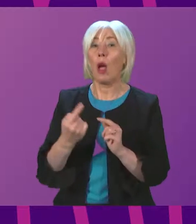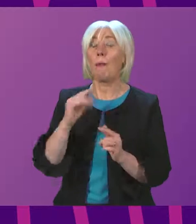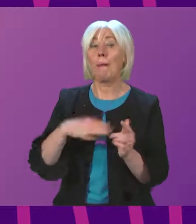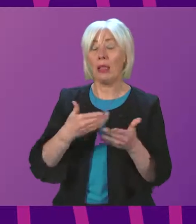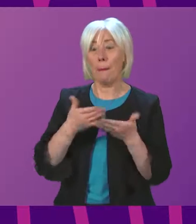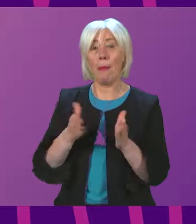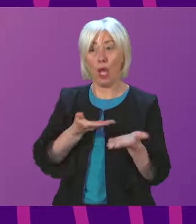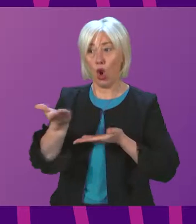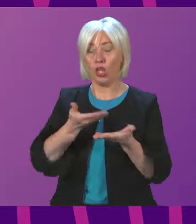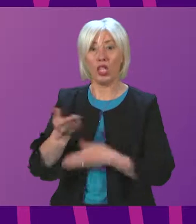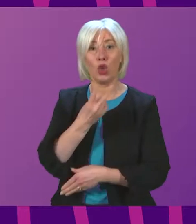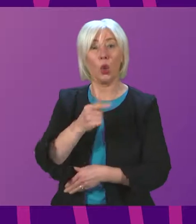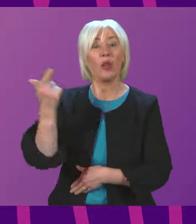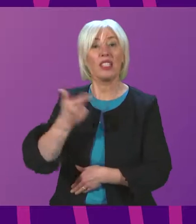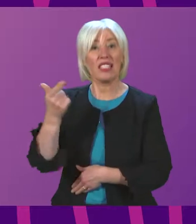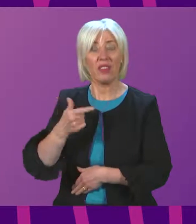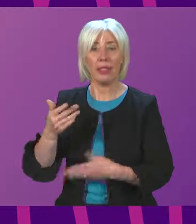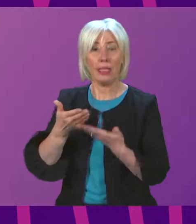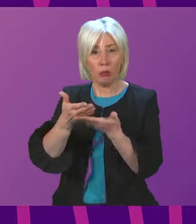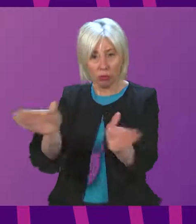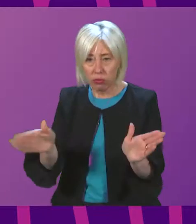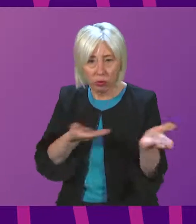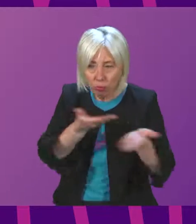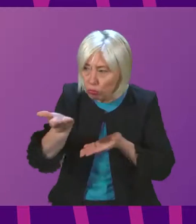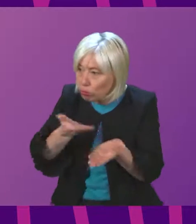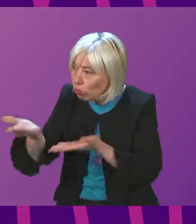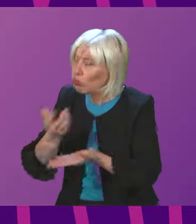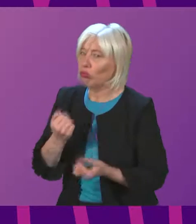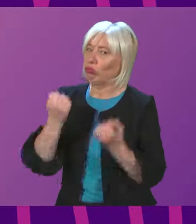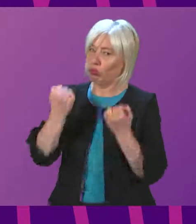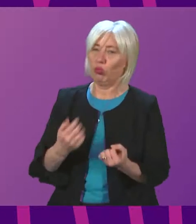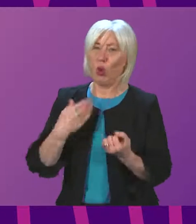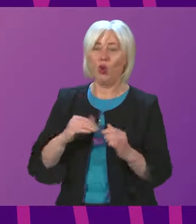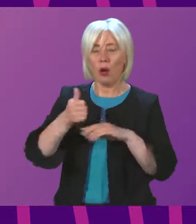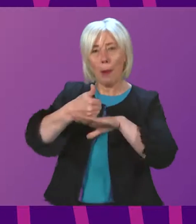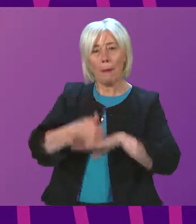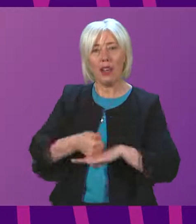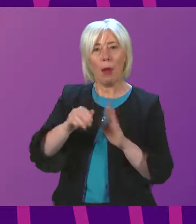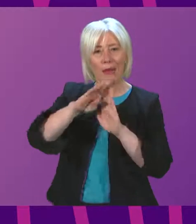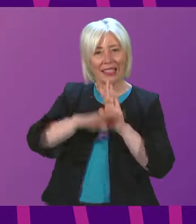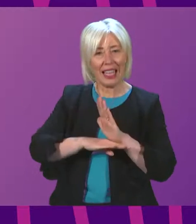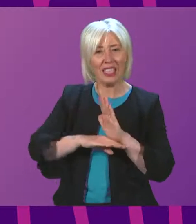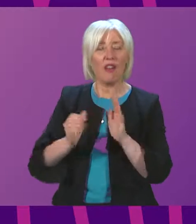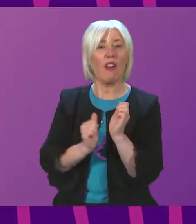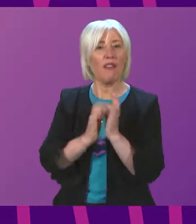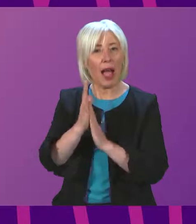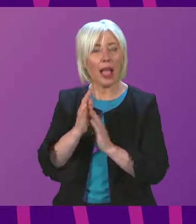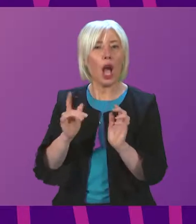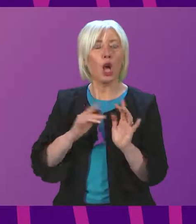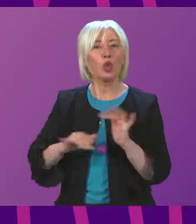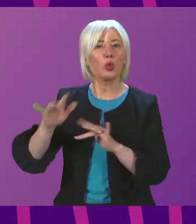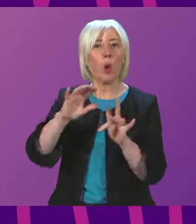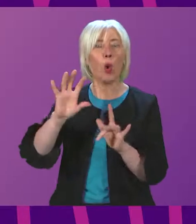2017, which showed very strong support for a new minimum standard for fire and smoke detectors across all